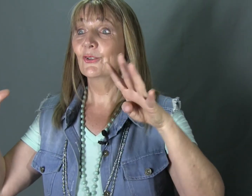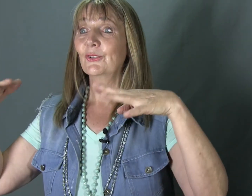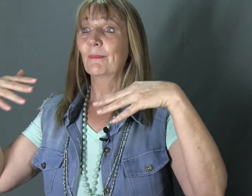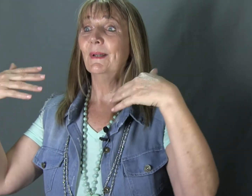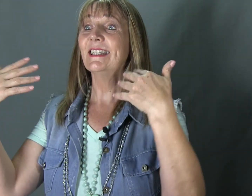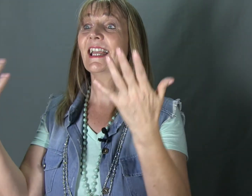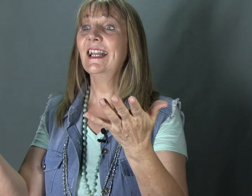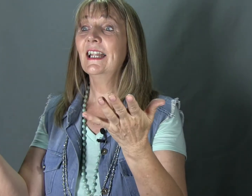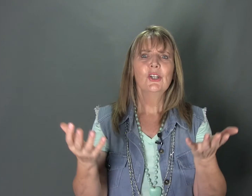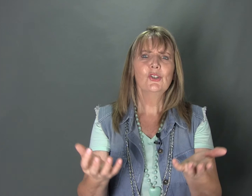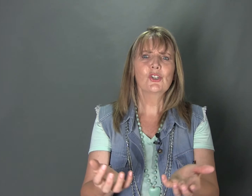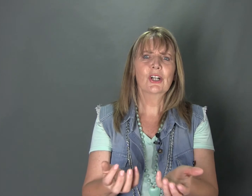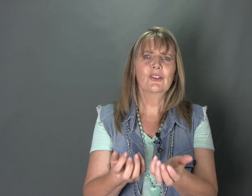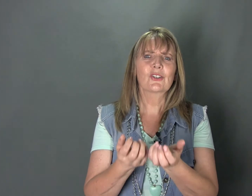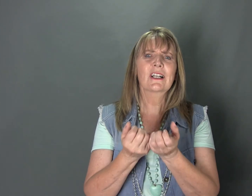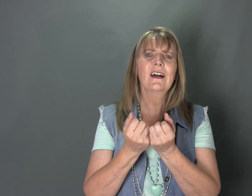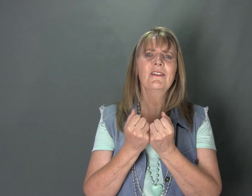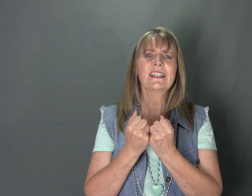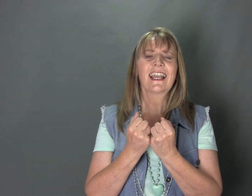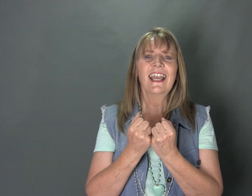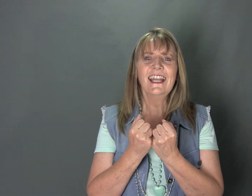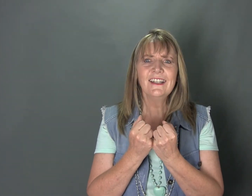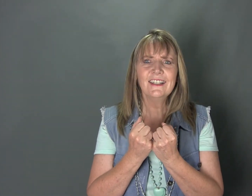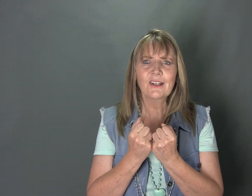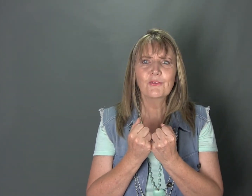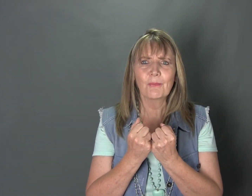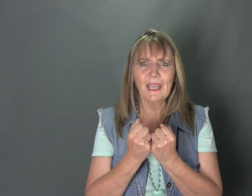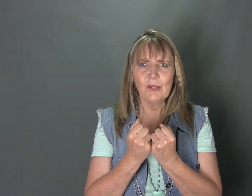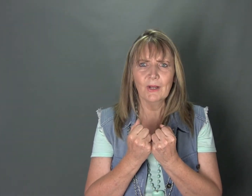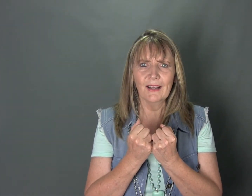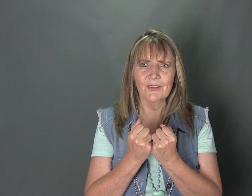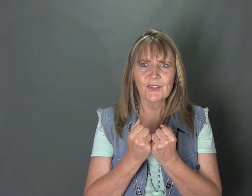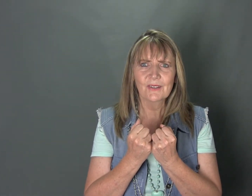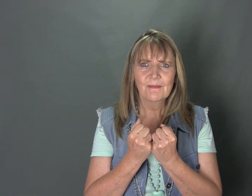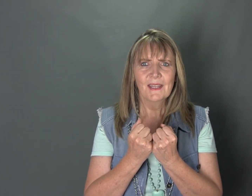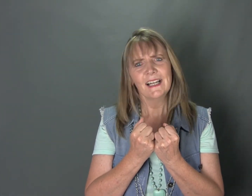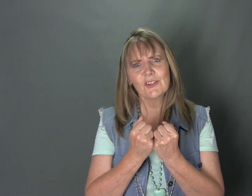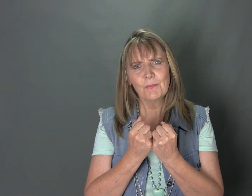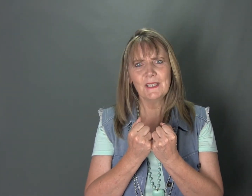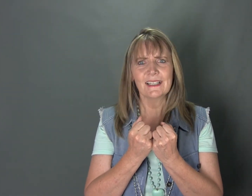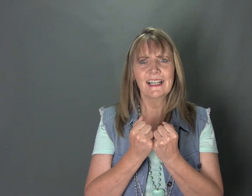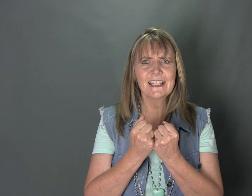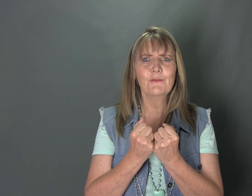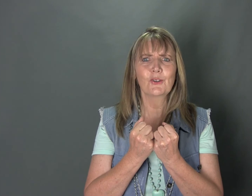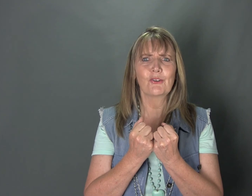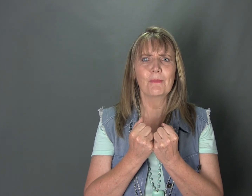rule number ten you shall not covet anything from anyone else. Let's repeat it. Let's see if you can